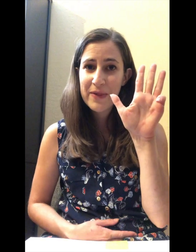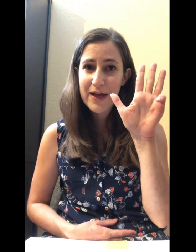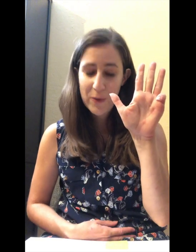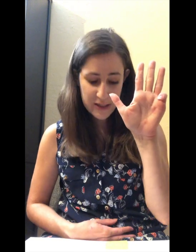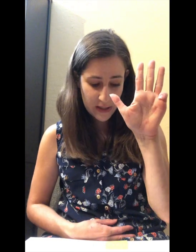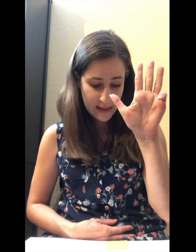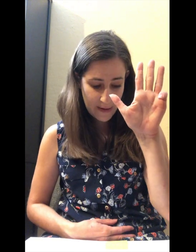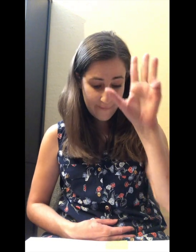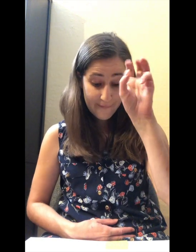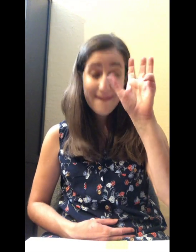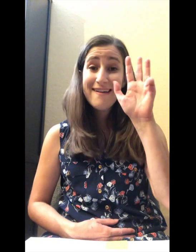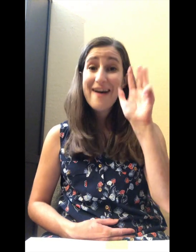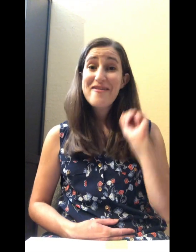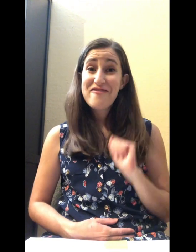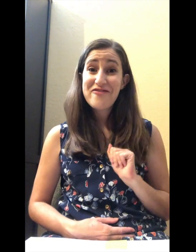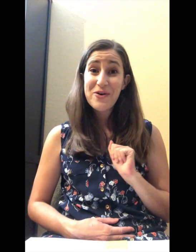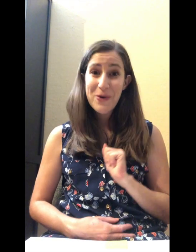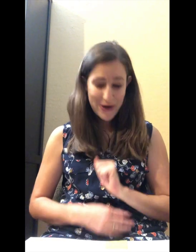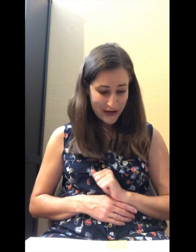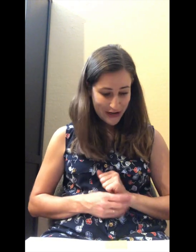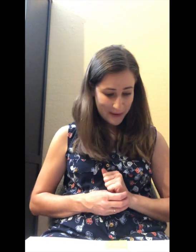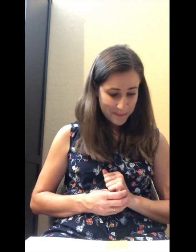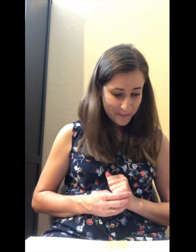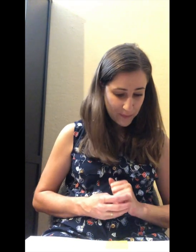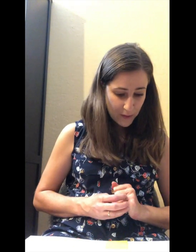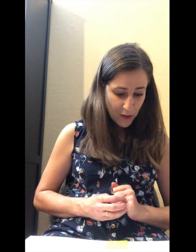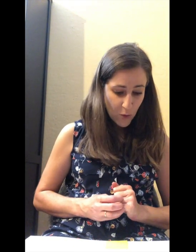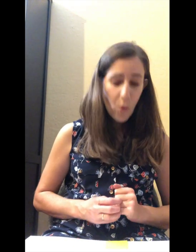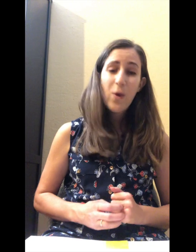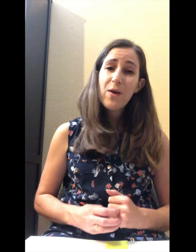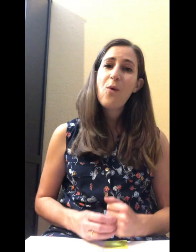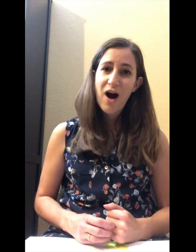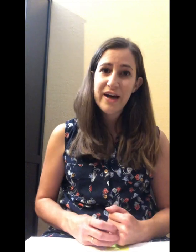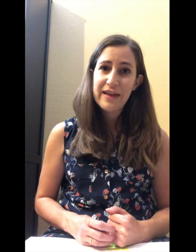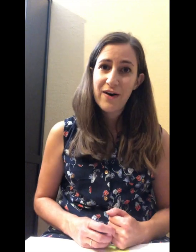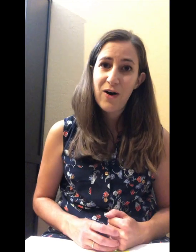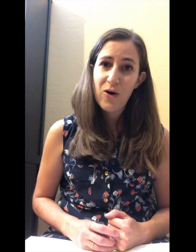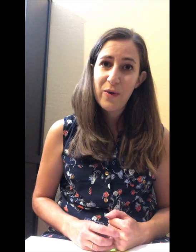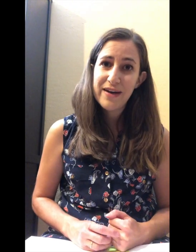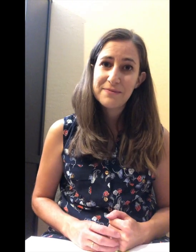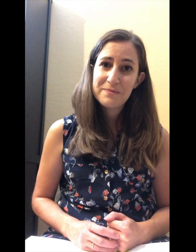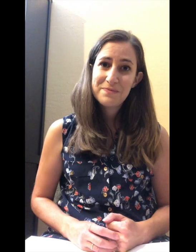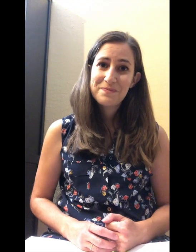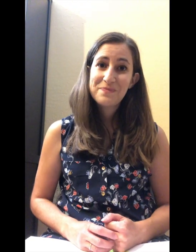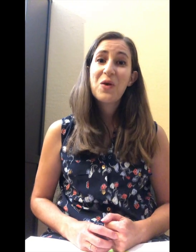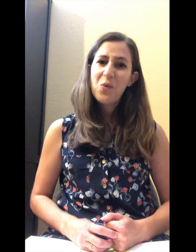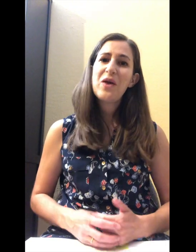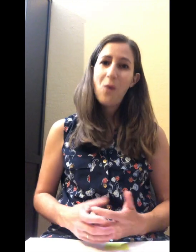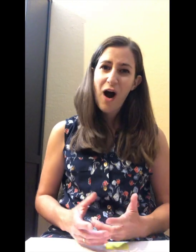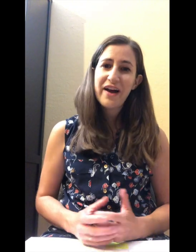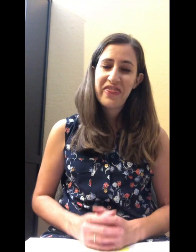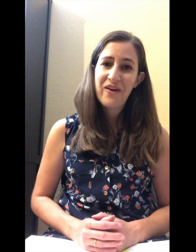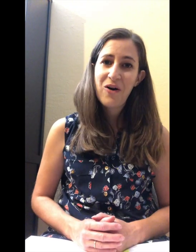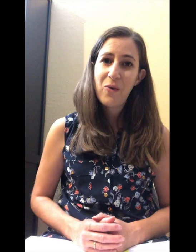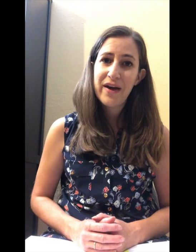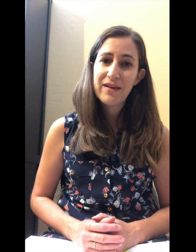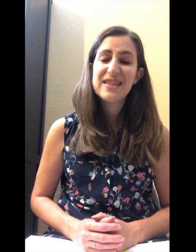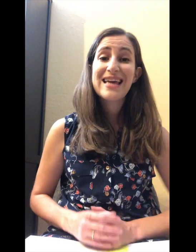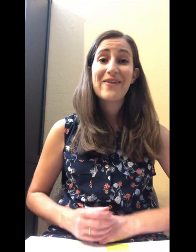words are in there? Four. We walk in the hallway. We walk in the hallway. Let's count